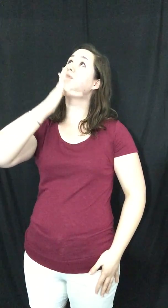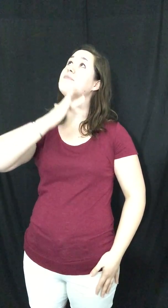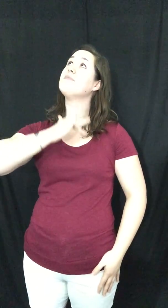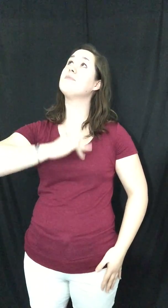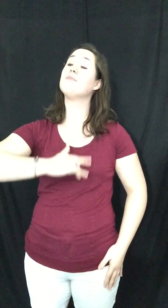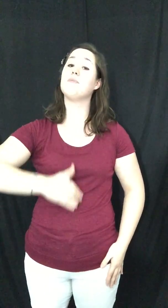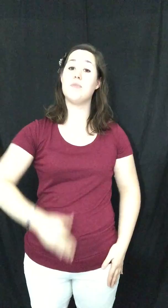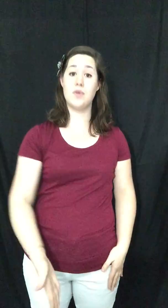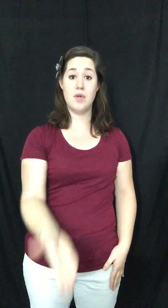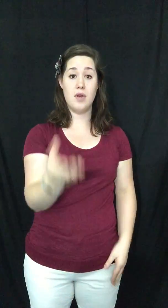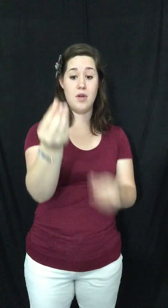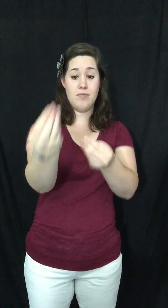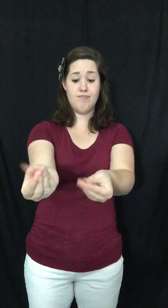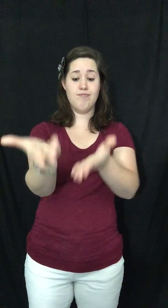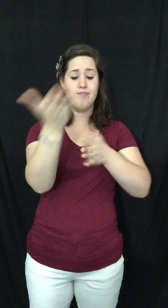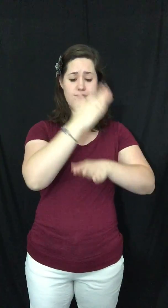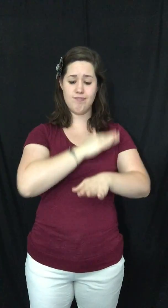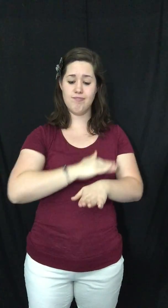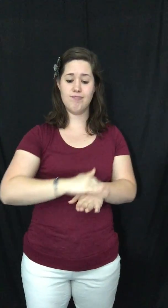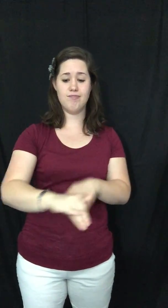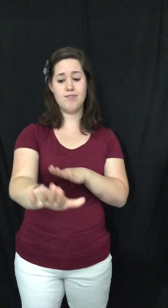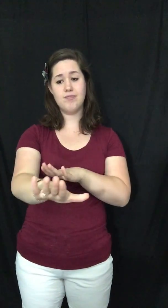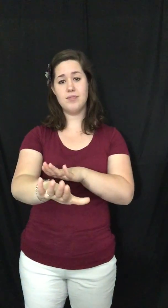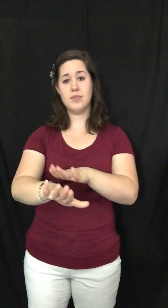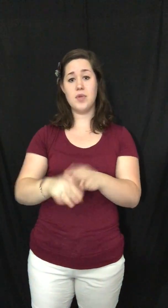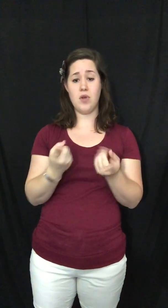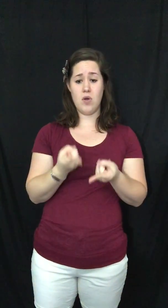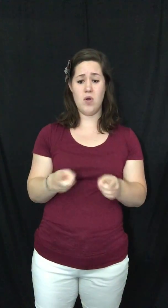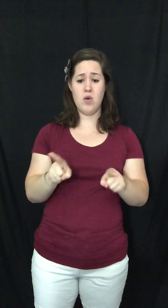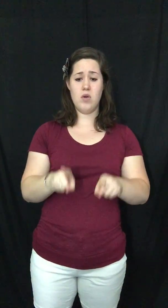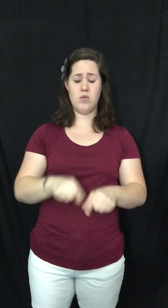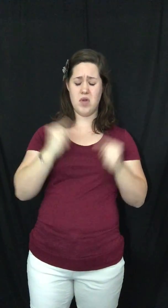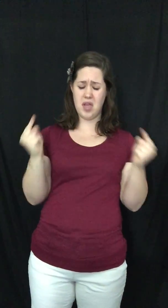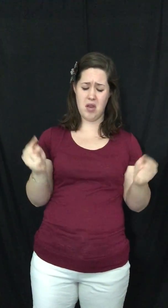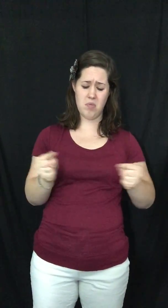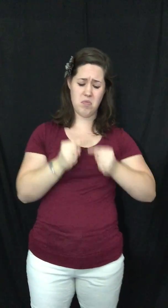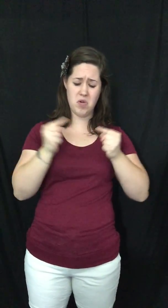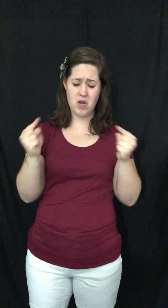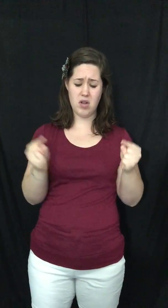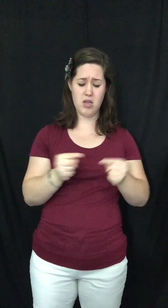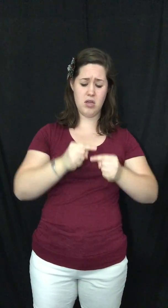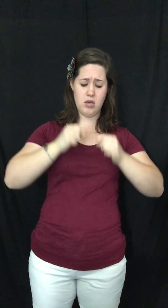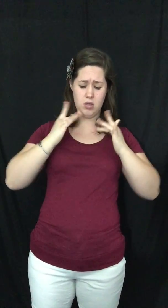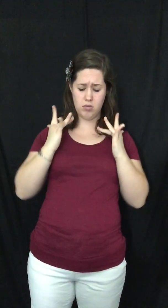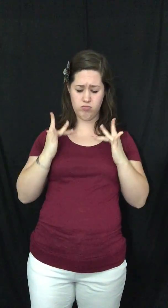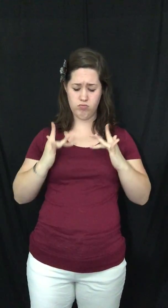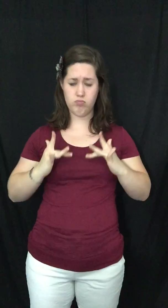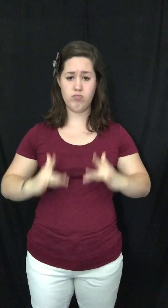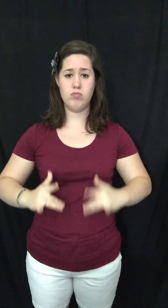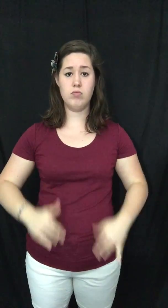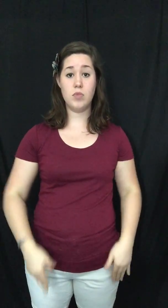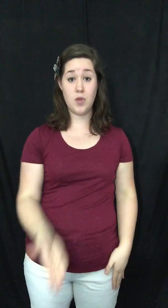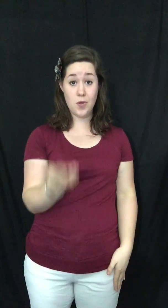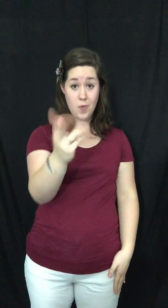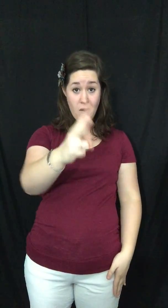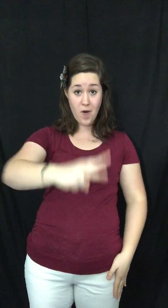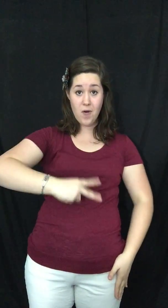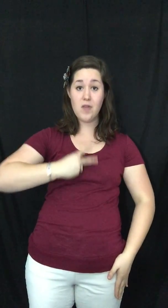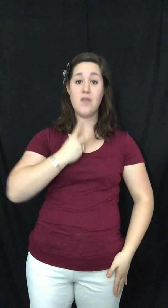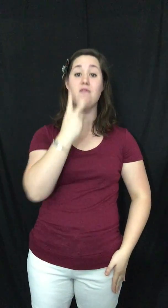You are the hand upon my shoulder when I'm hurting You are the